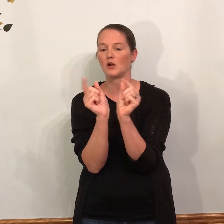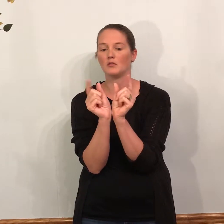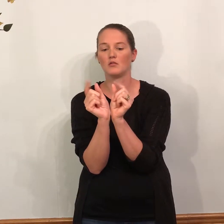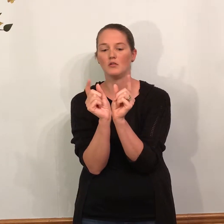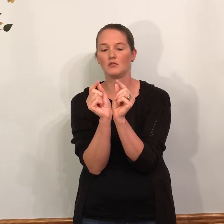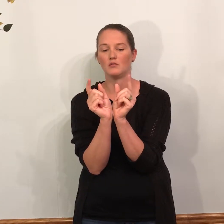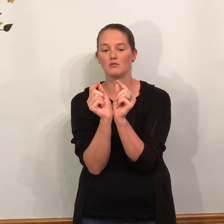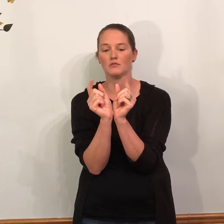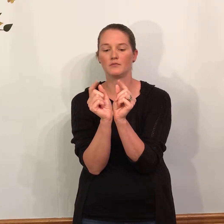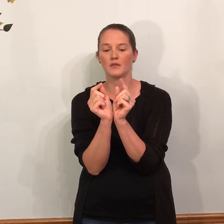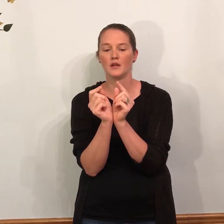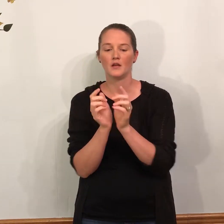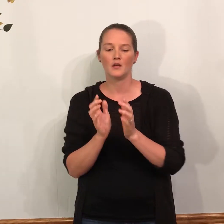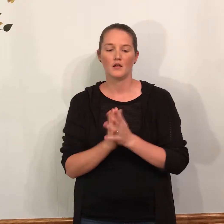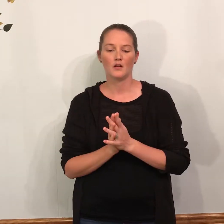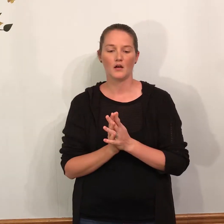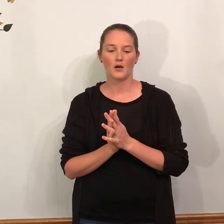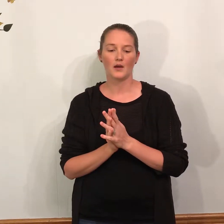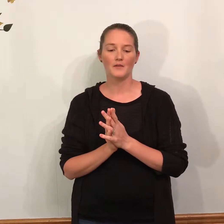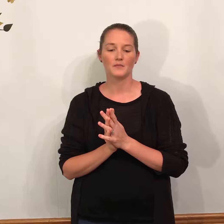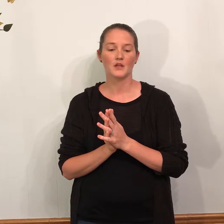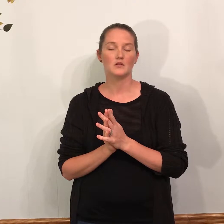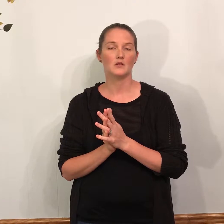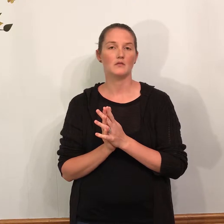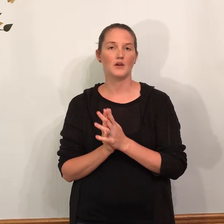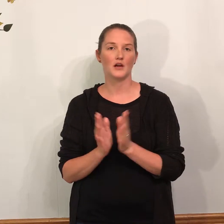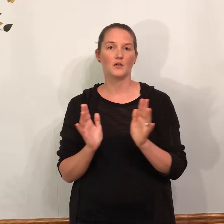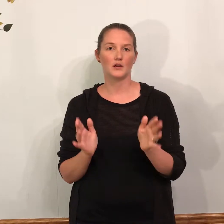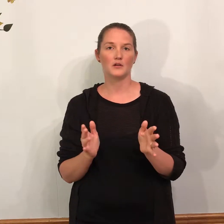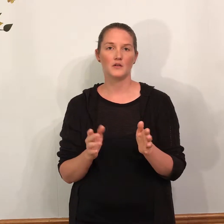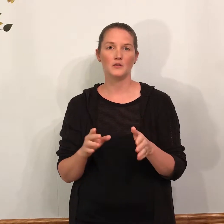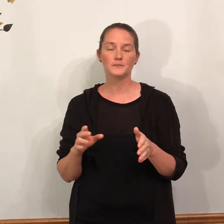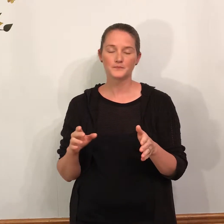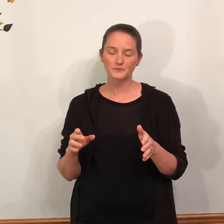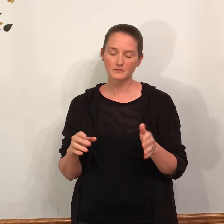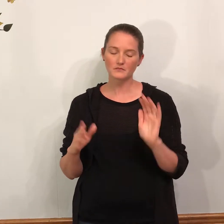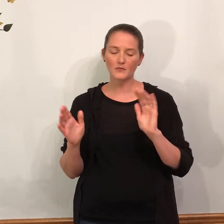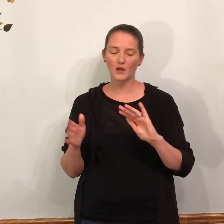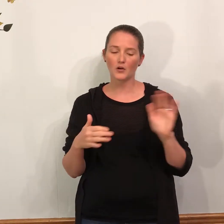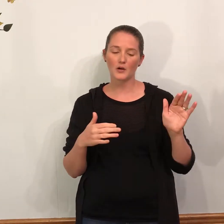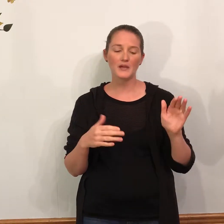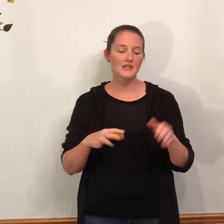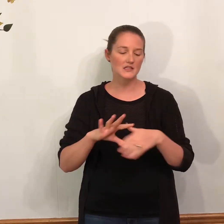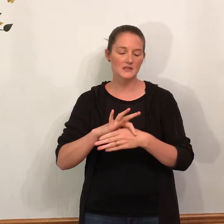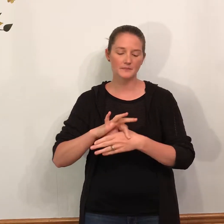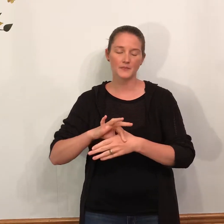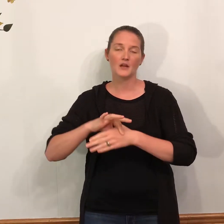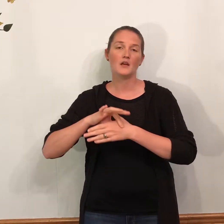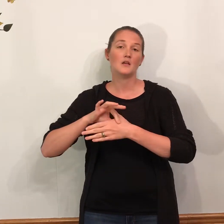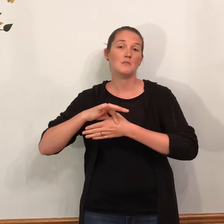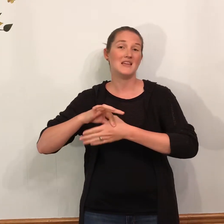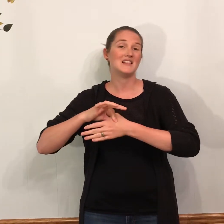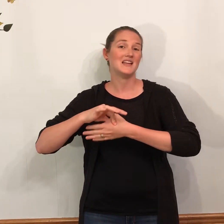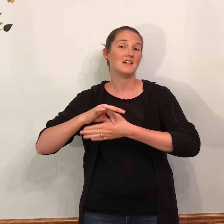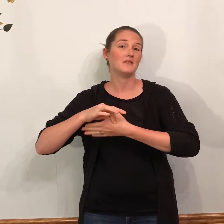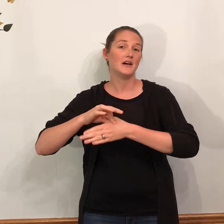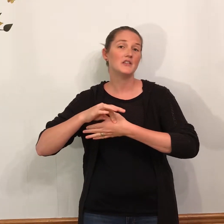Okay. So very quick review on our meats. Meat steak flesh.